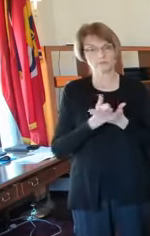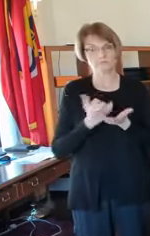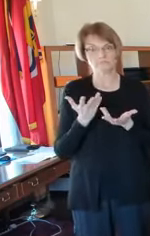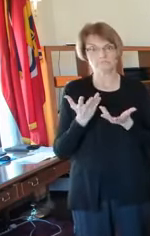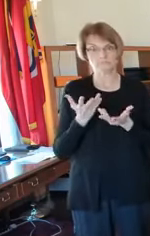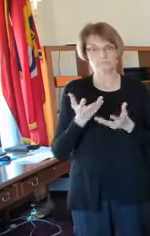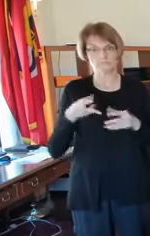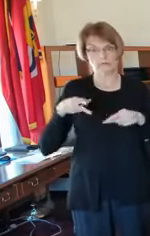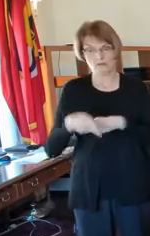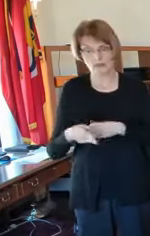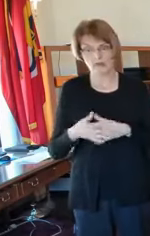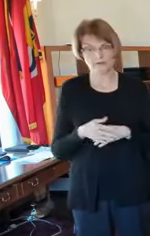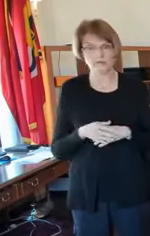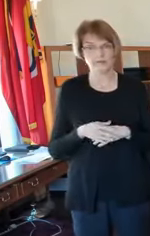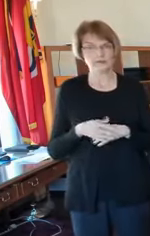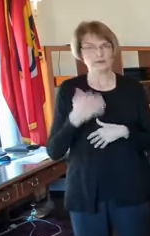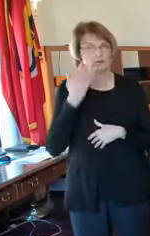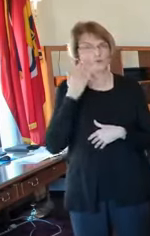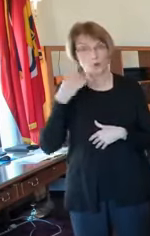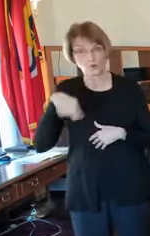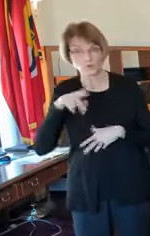of St. Louis will understand how important this is and vote to retain.